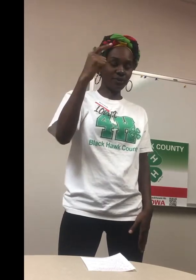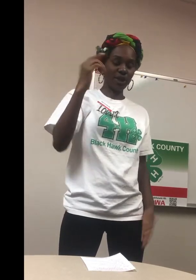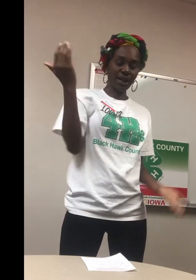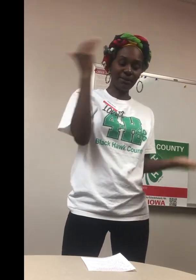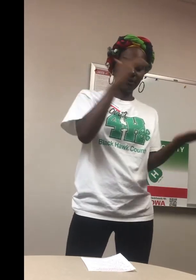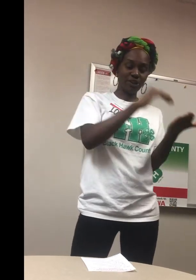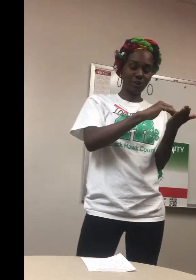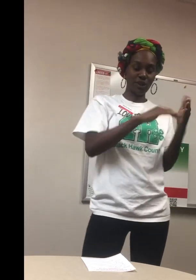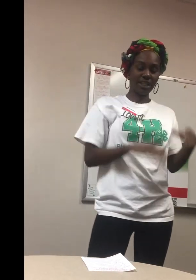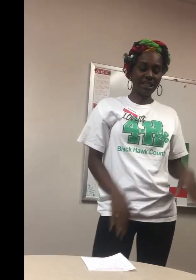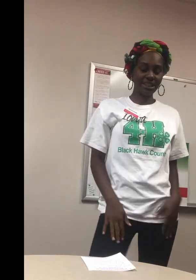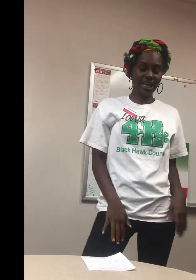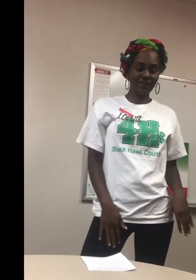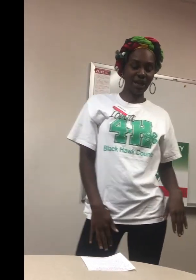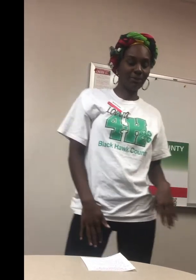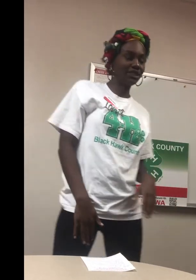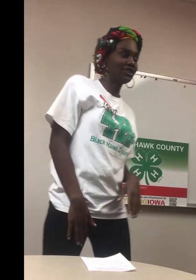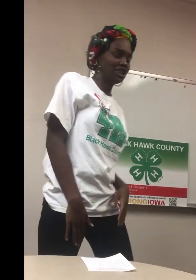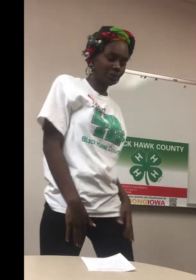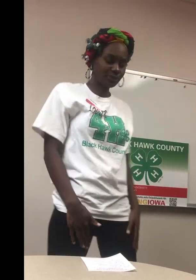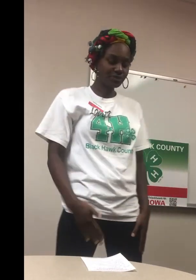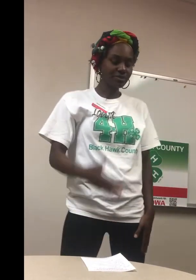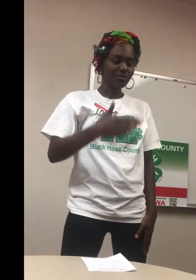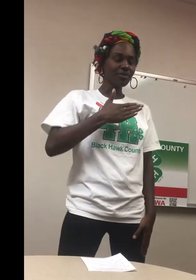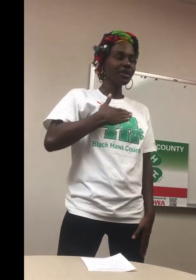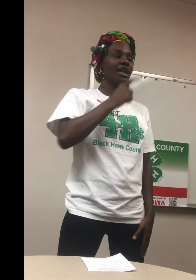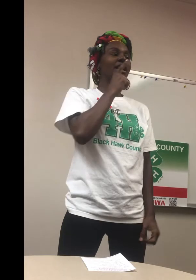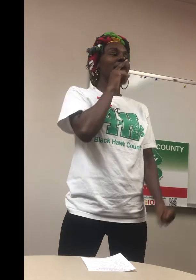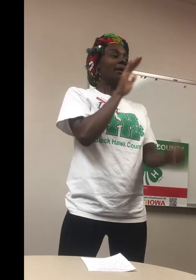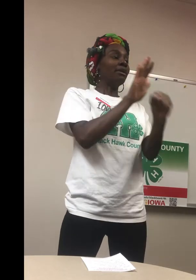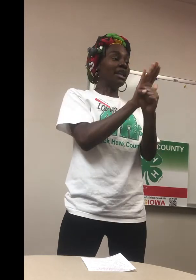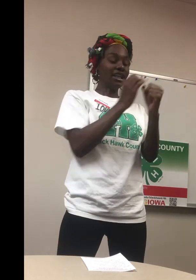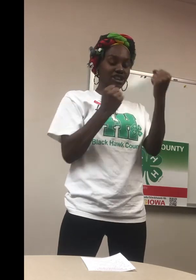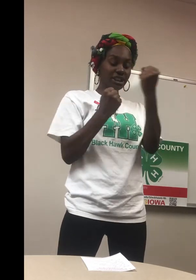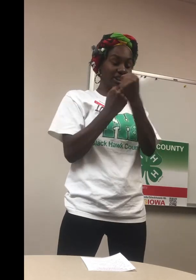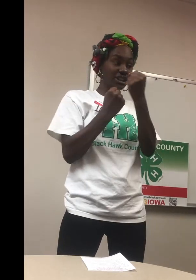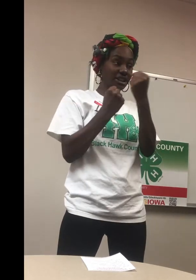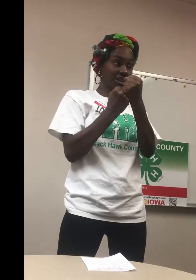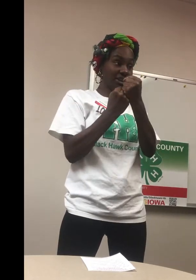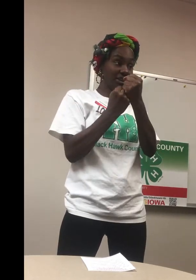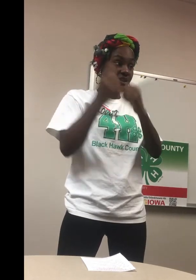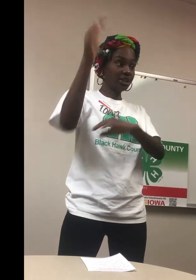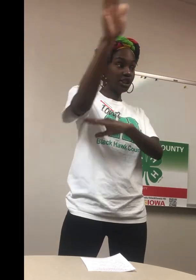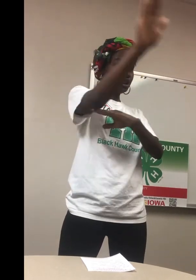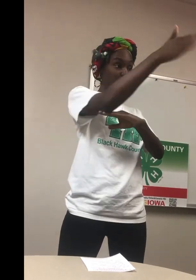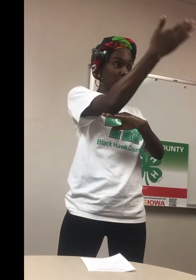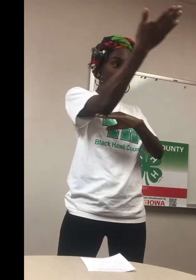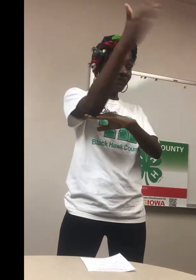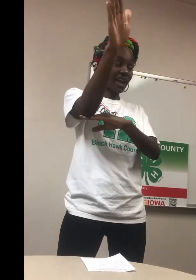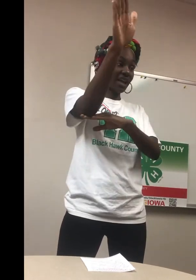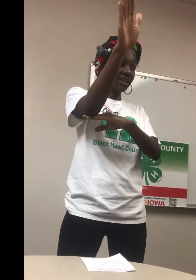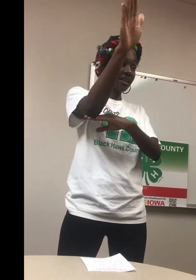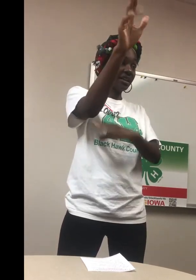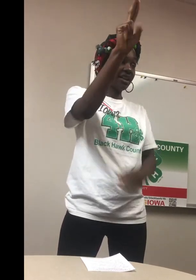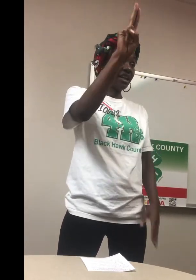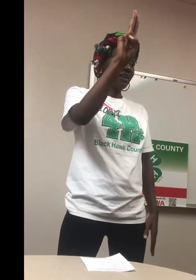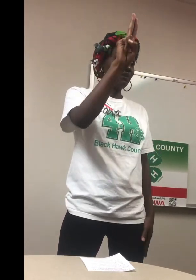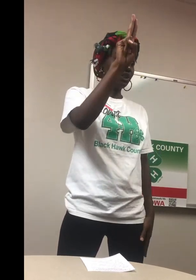Okay? Let's do it all again together. I pledge allegiance. I pledge allegiance to the flag of the